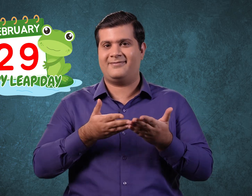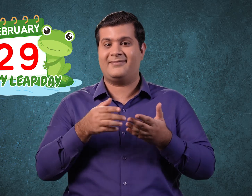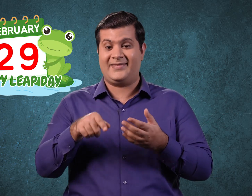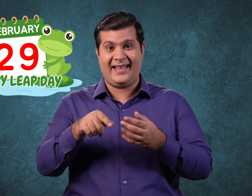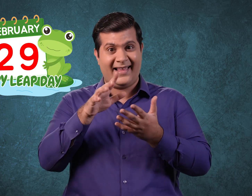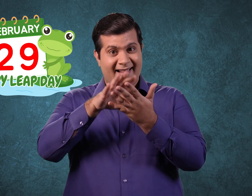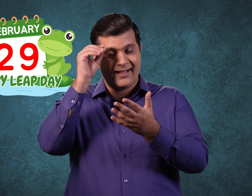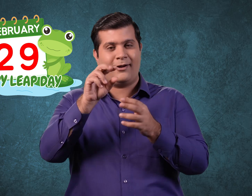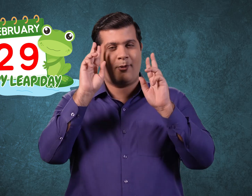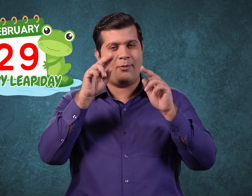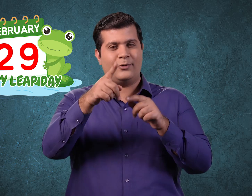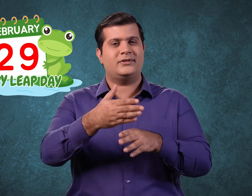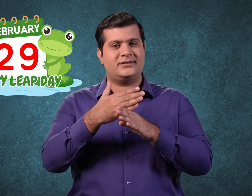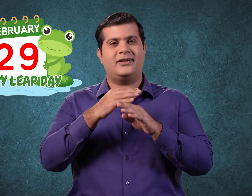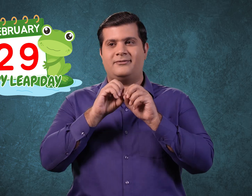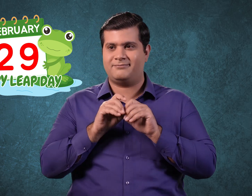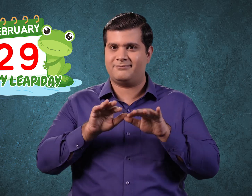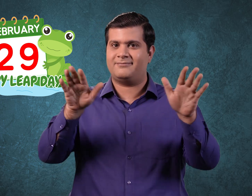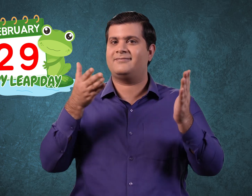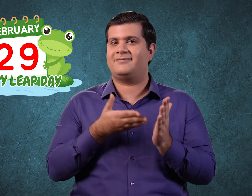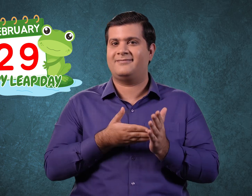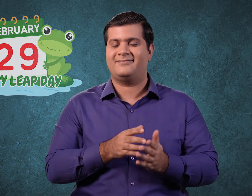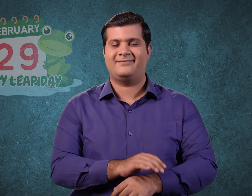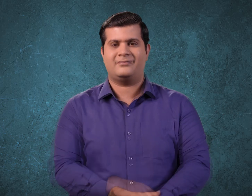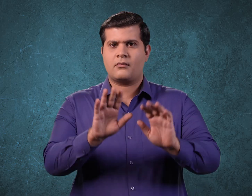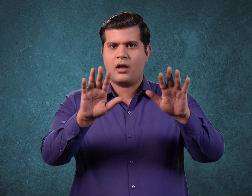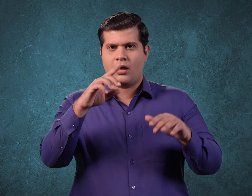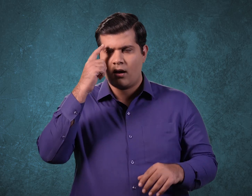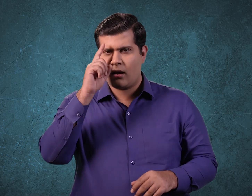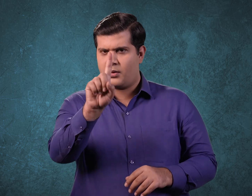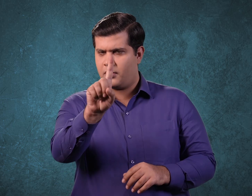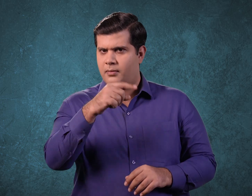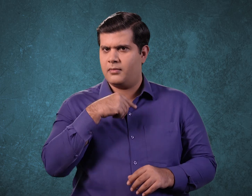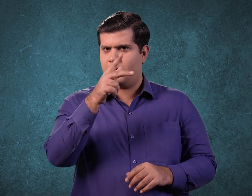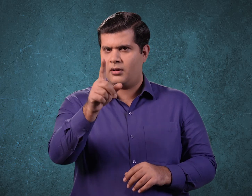I hope you share what you learnt with everyone. Hey I forgot to tell you something.